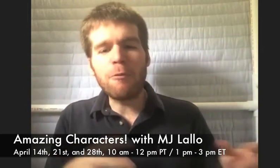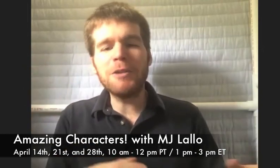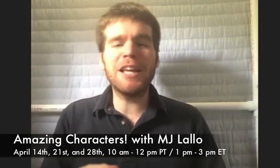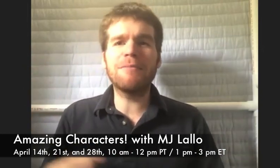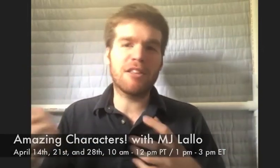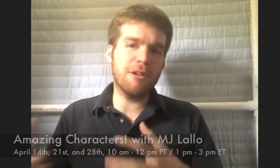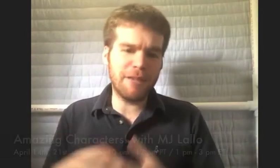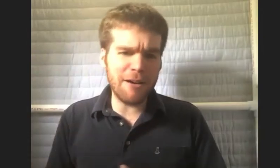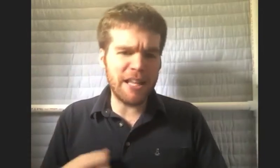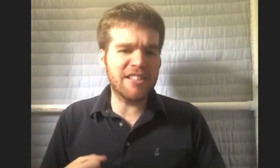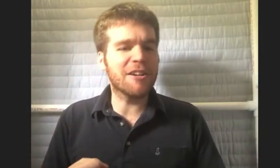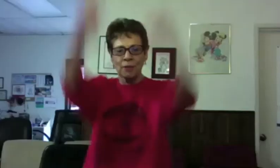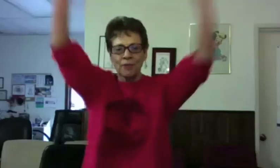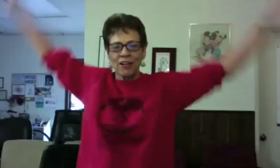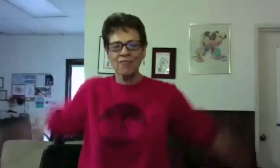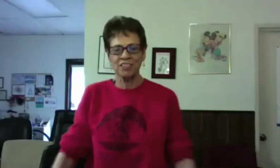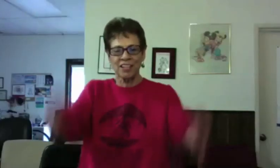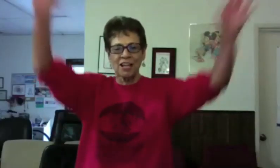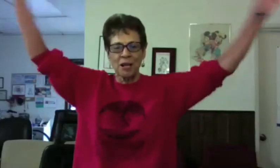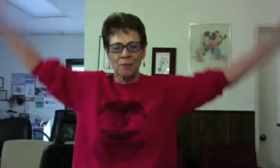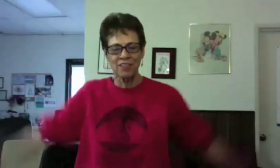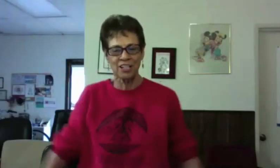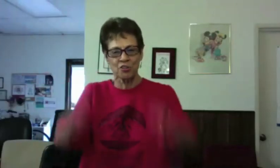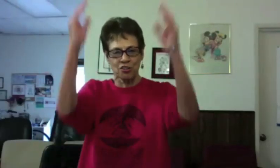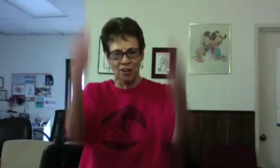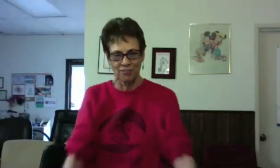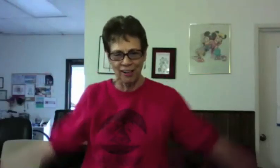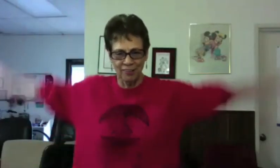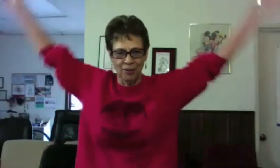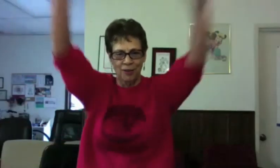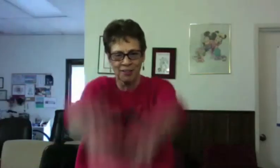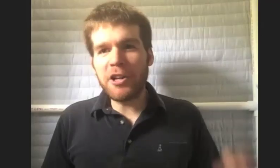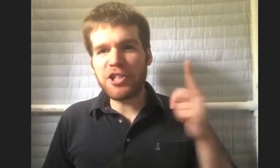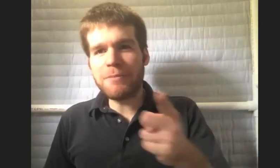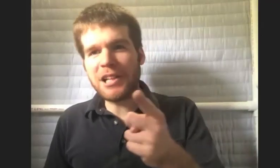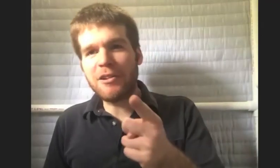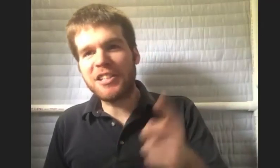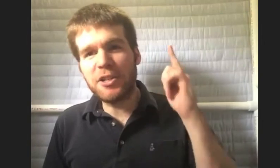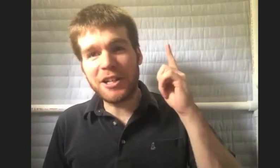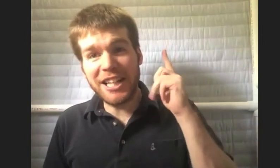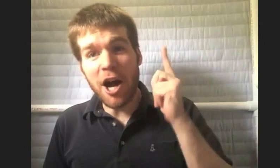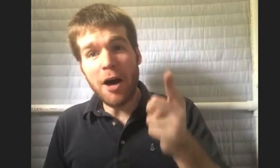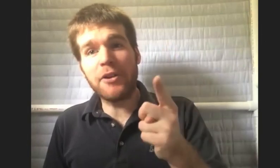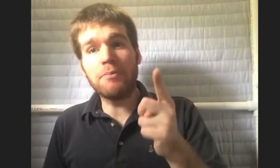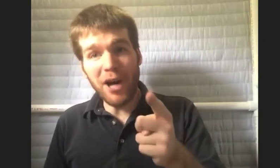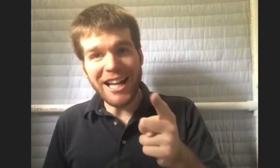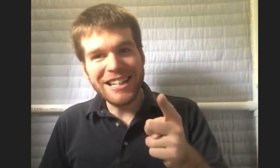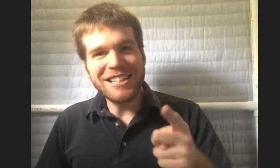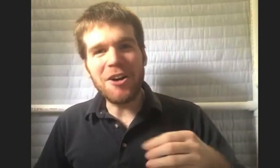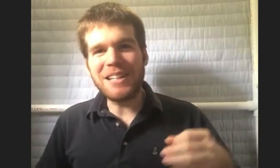1 p.m. to 3 p.m. Eastern. You're going to have to stand up, even in your chair. That's right. Wear your gym clothes, because you're going to get off your butt. So, but